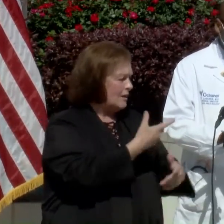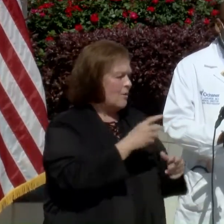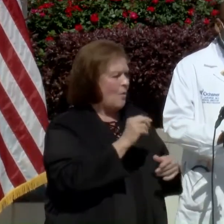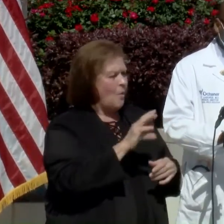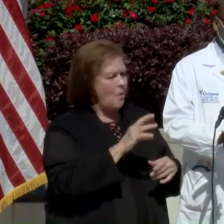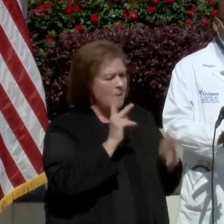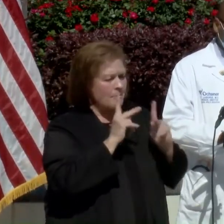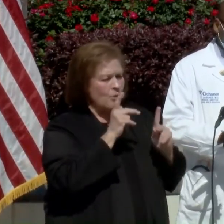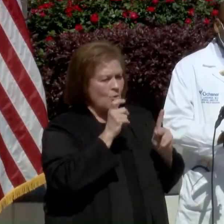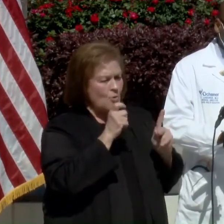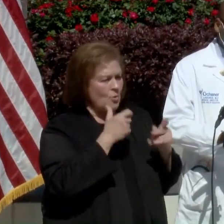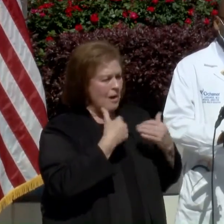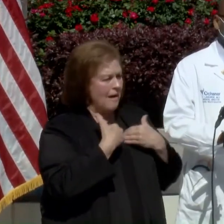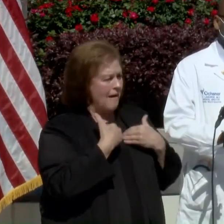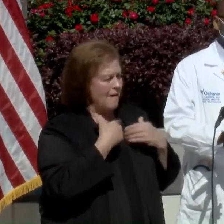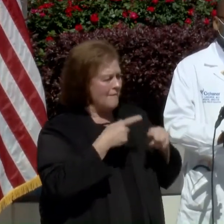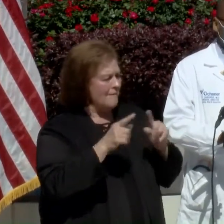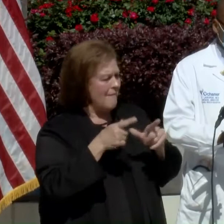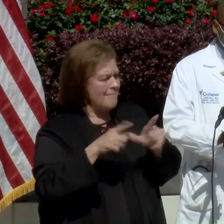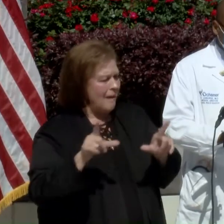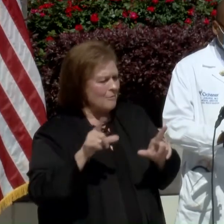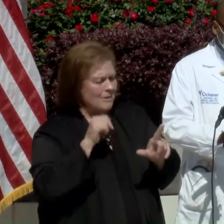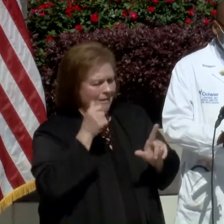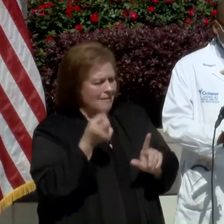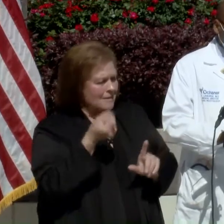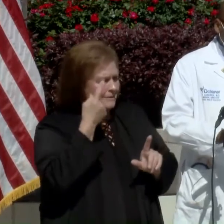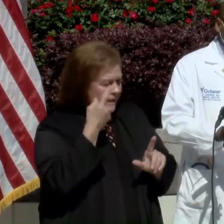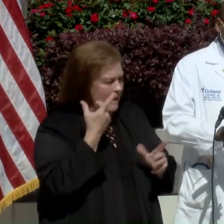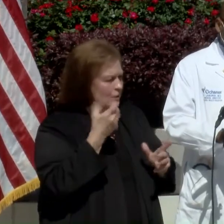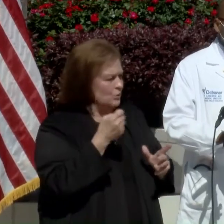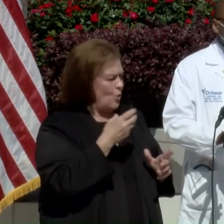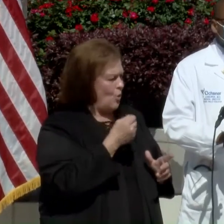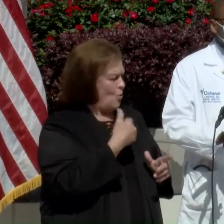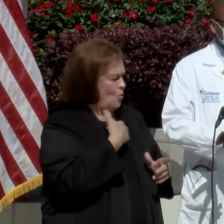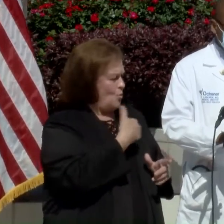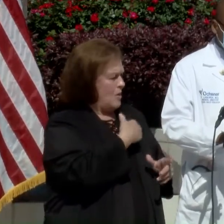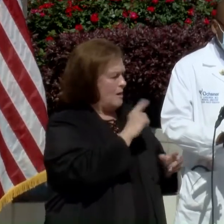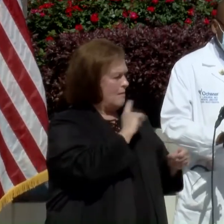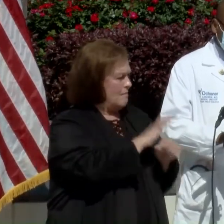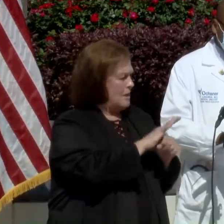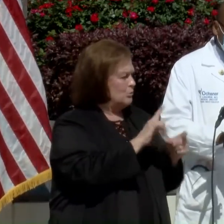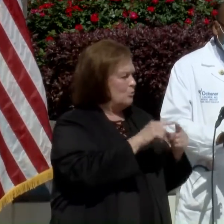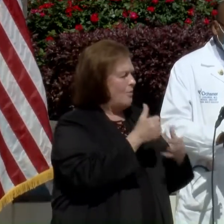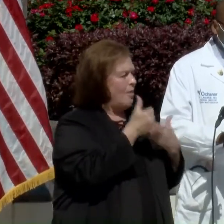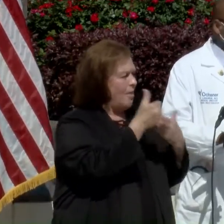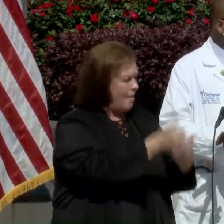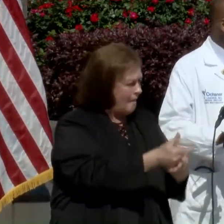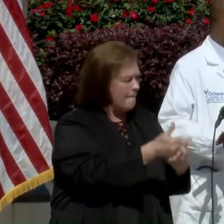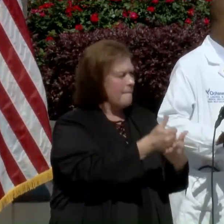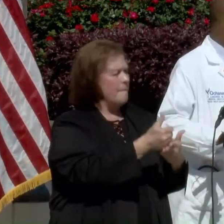vaccines from getting it from getting vaccinated. So we're committed to working with Jefferson parish